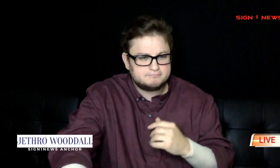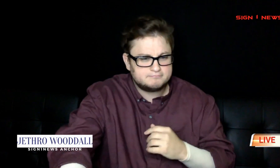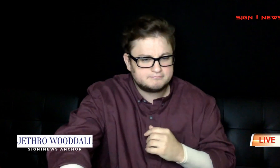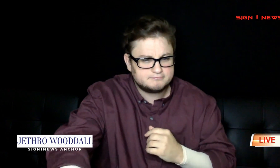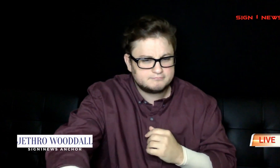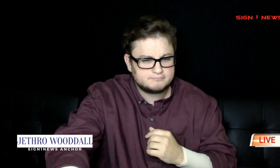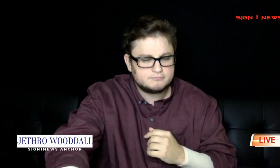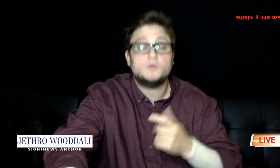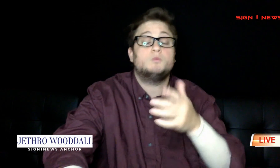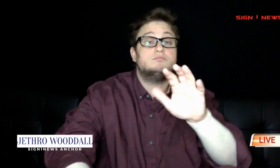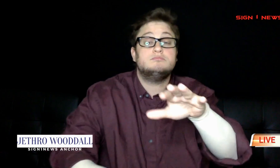today.